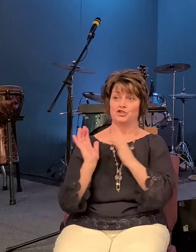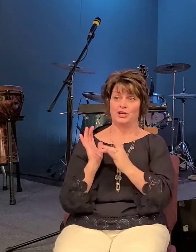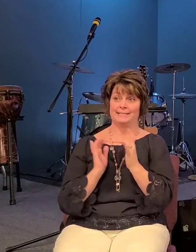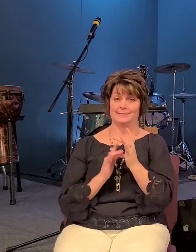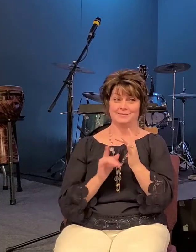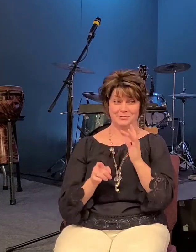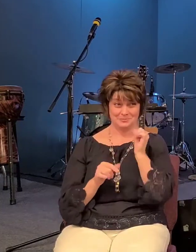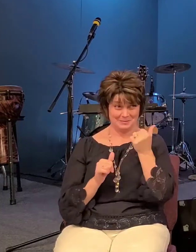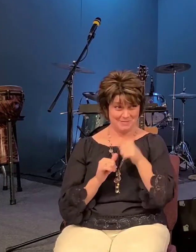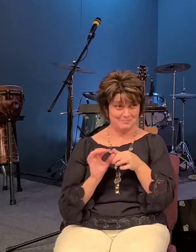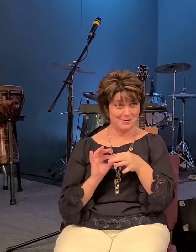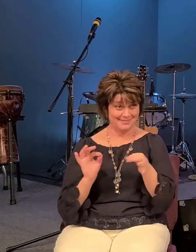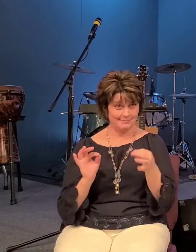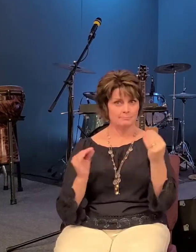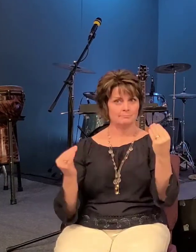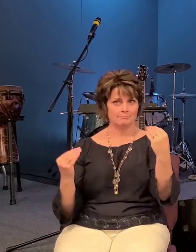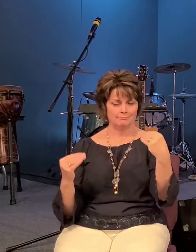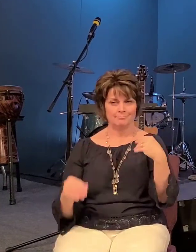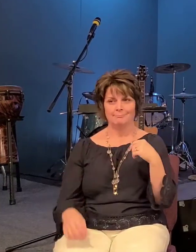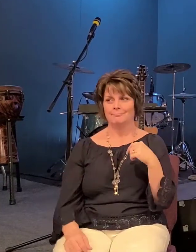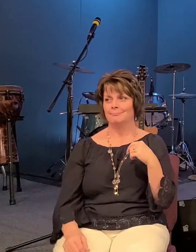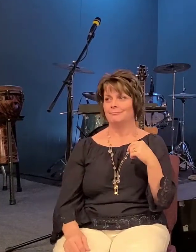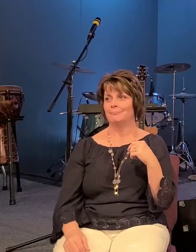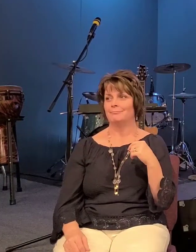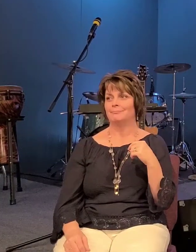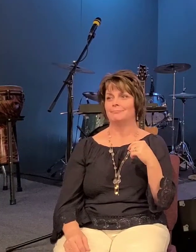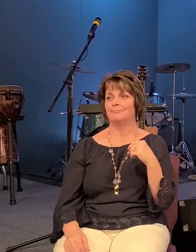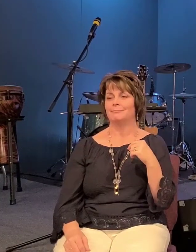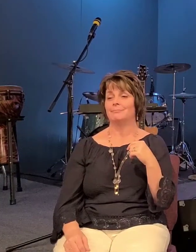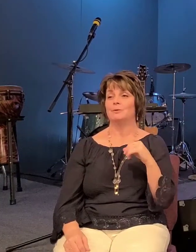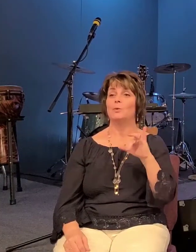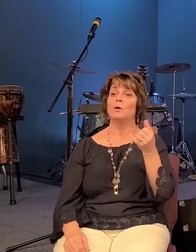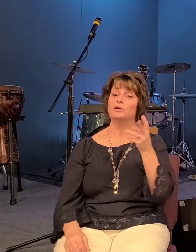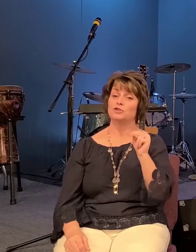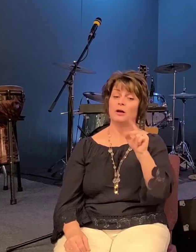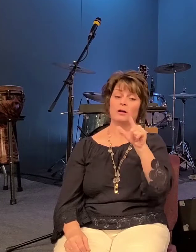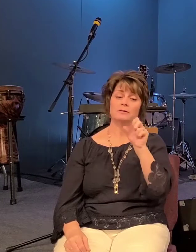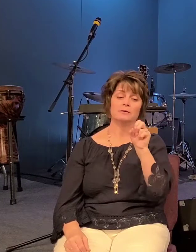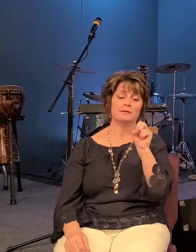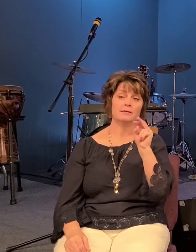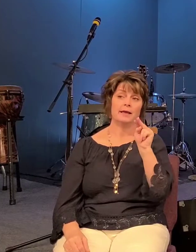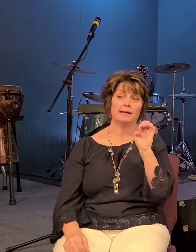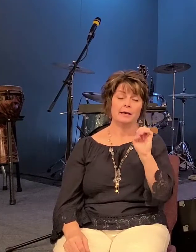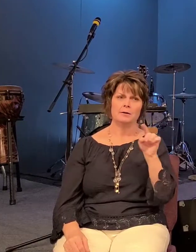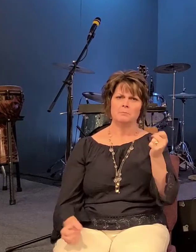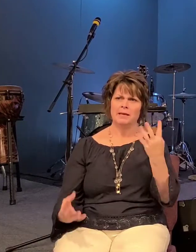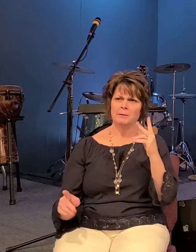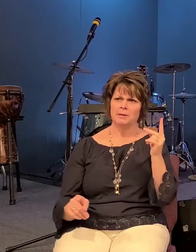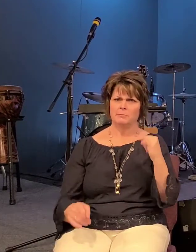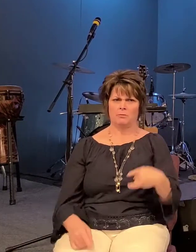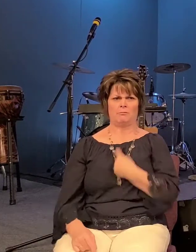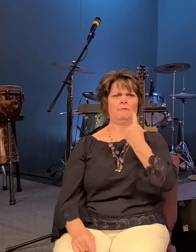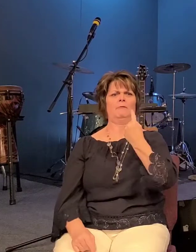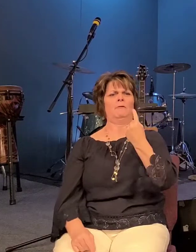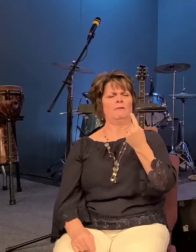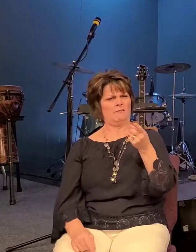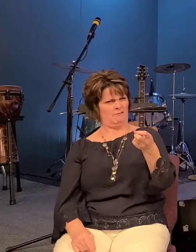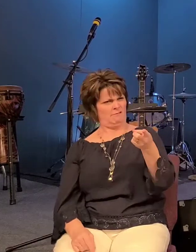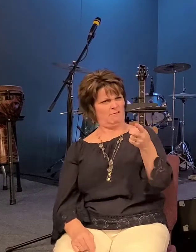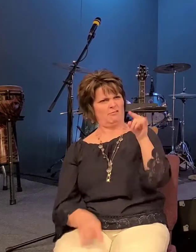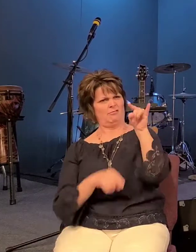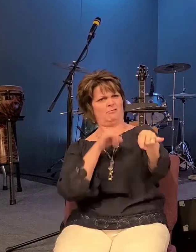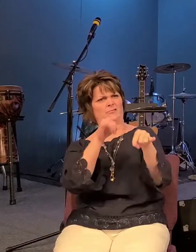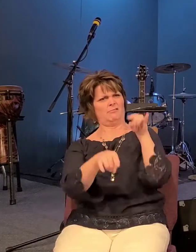well john lennon took a lot of flack for making that that statement and